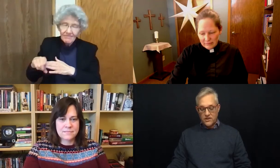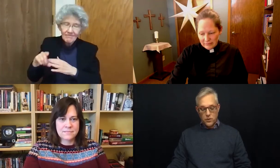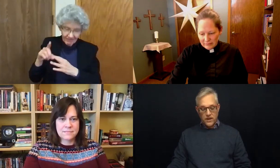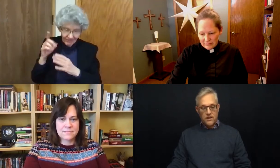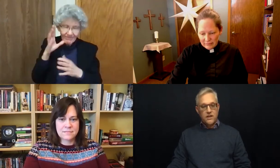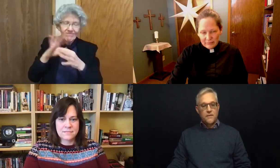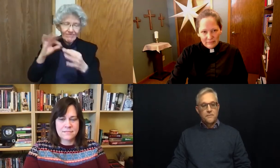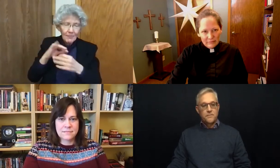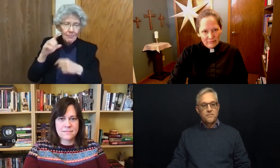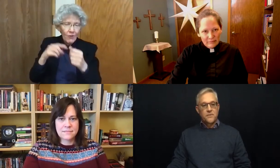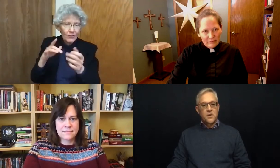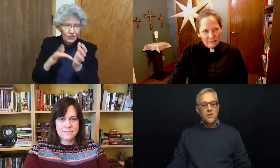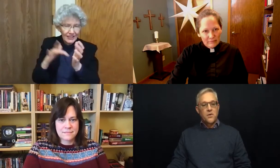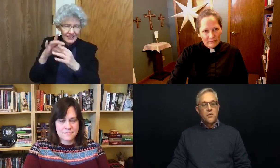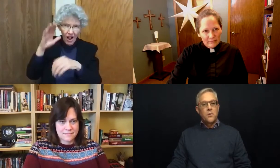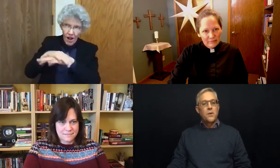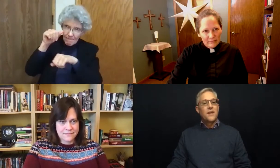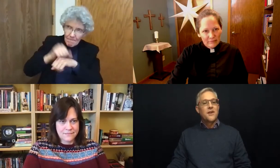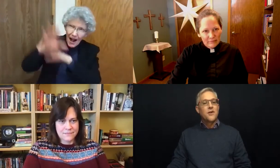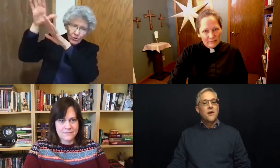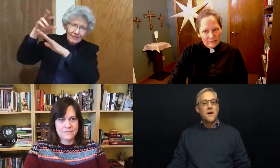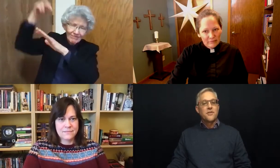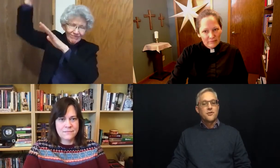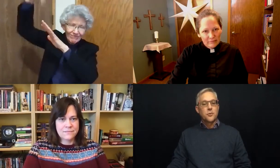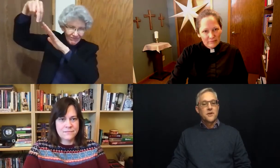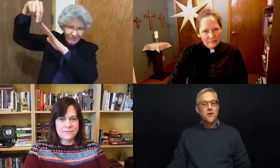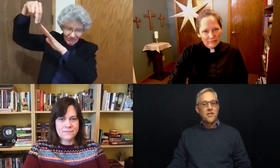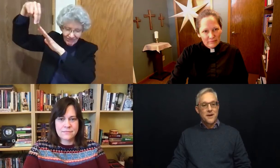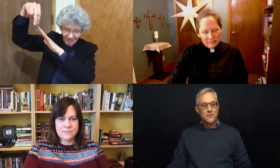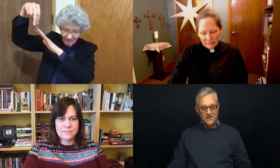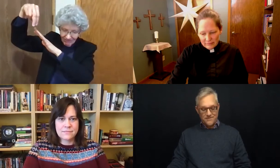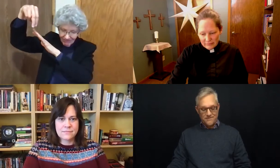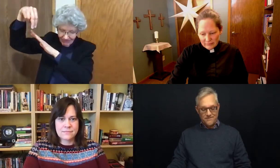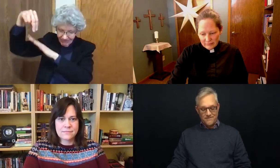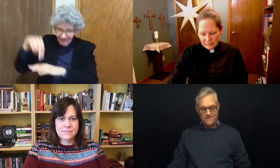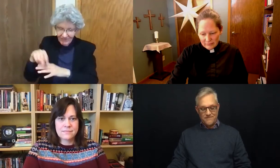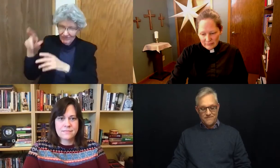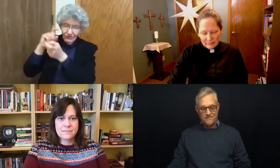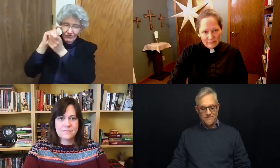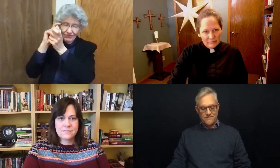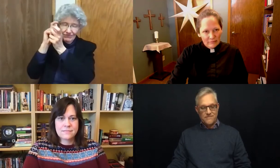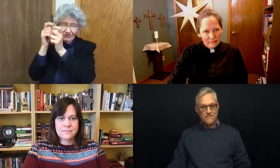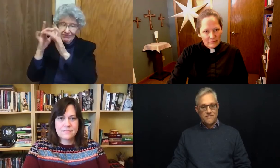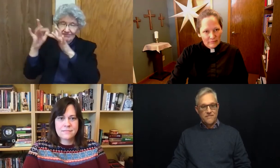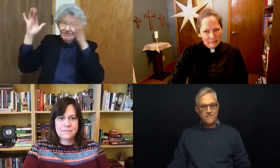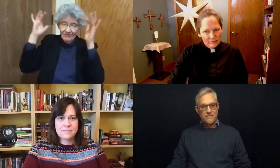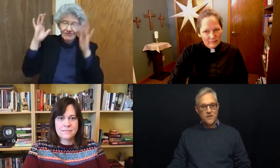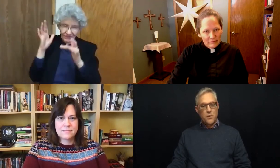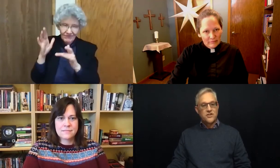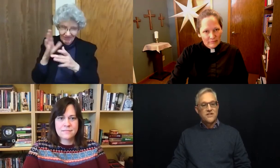week, we will hear about the Sermon on the Mount, when Jesus